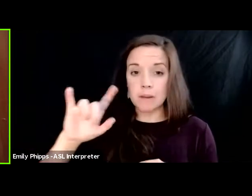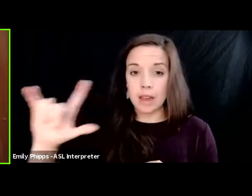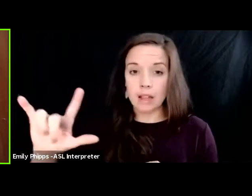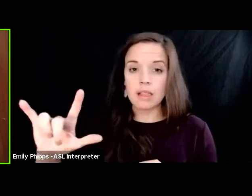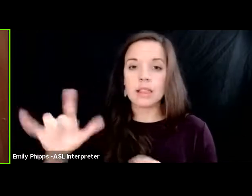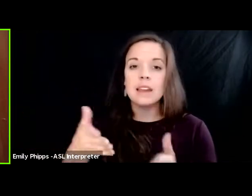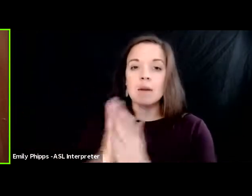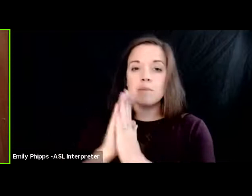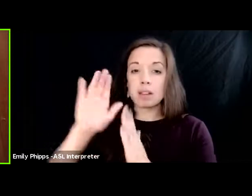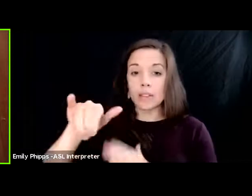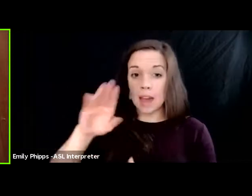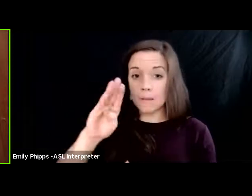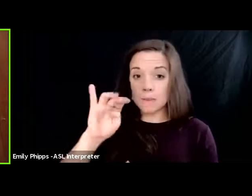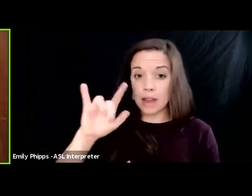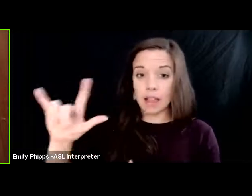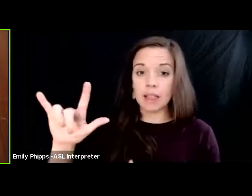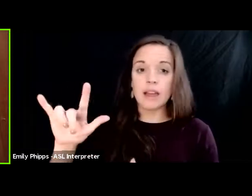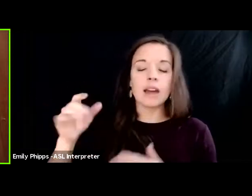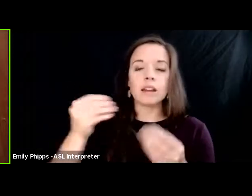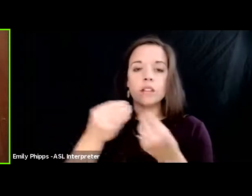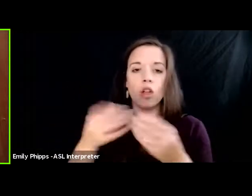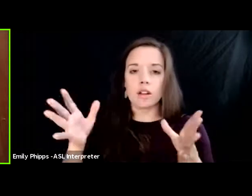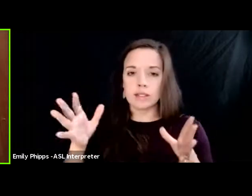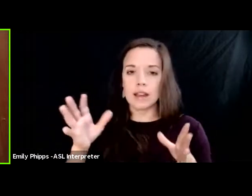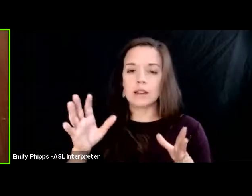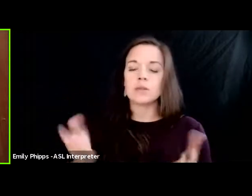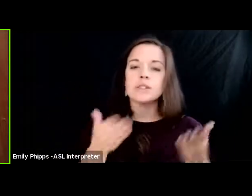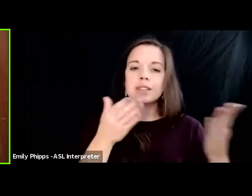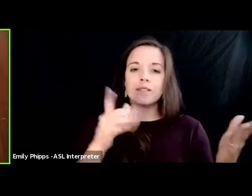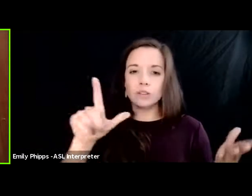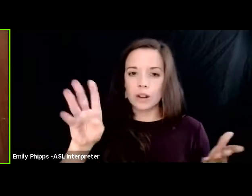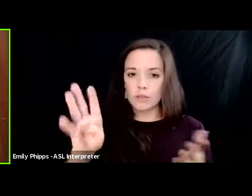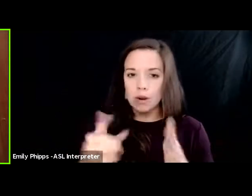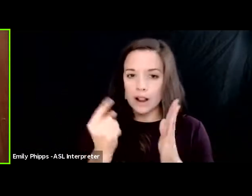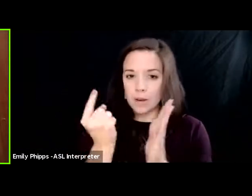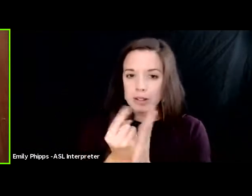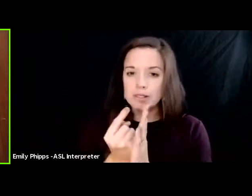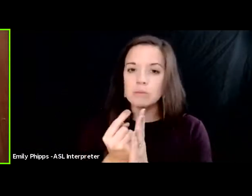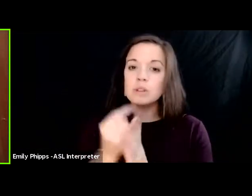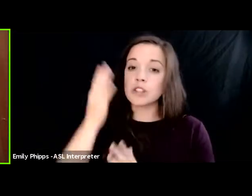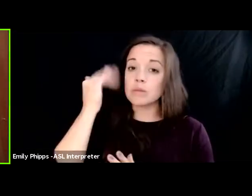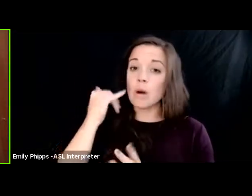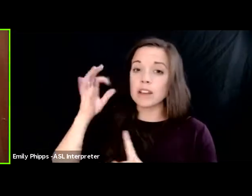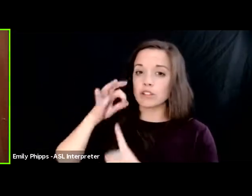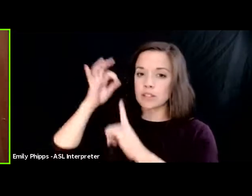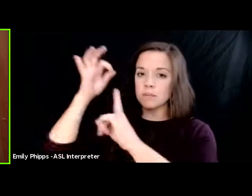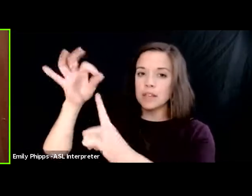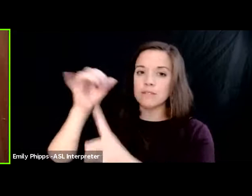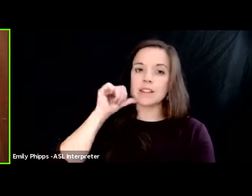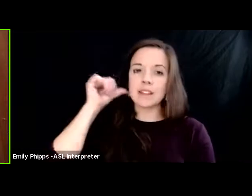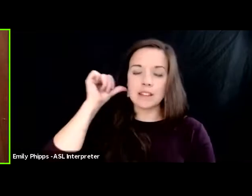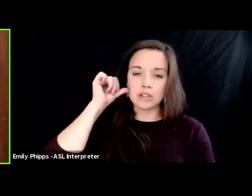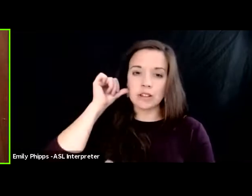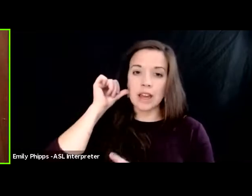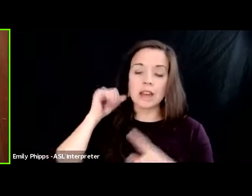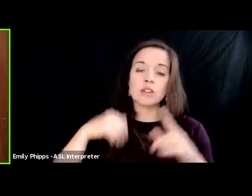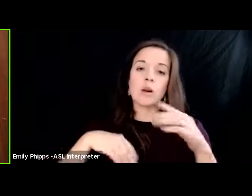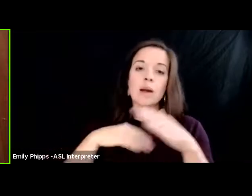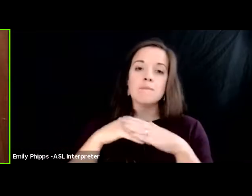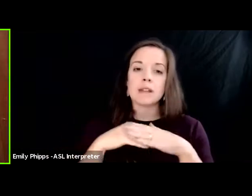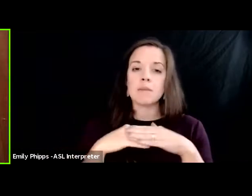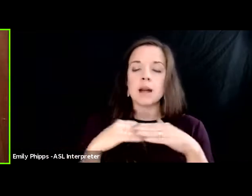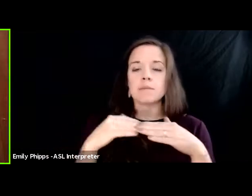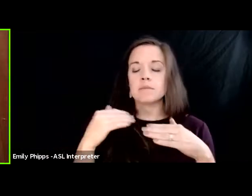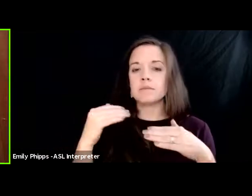bail denial and he lost that and then he was in 24 hours which is why he turned himself in yesterday to a minimum security prison